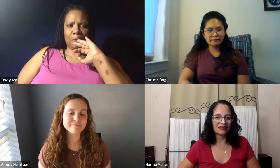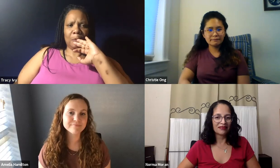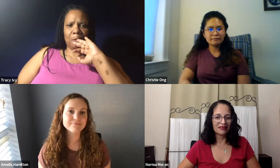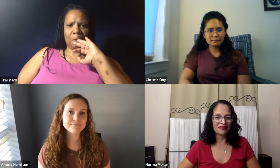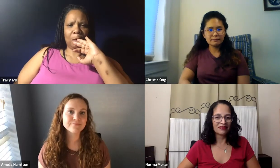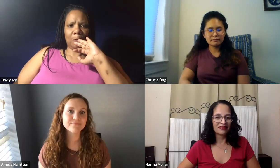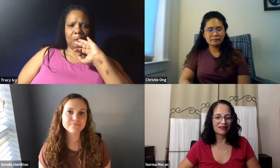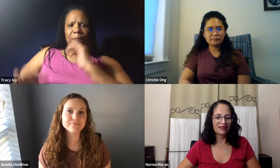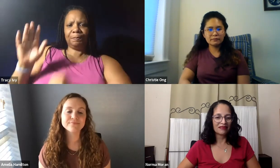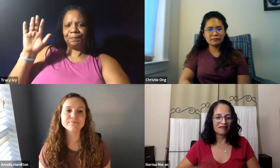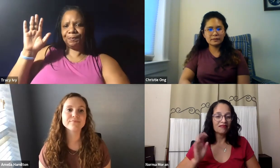you learn from those mistakes.